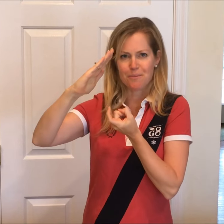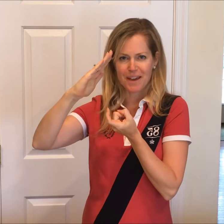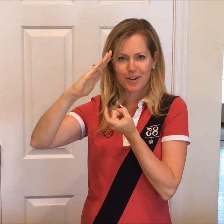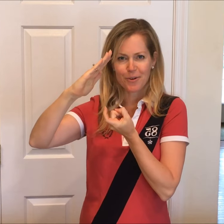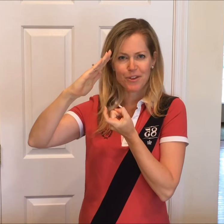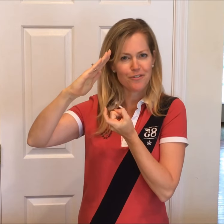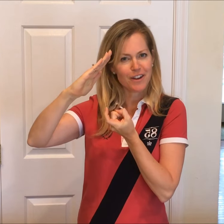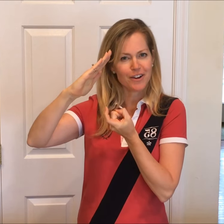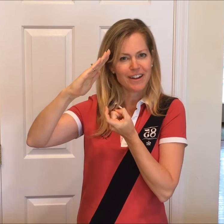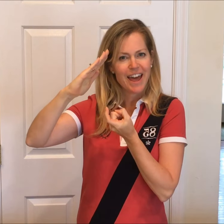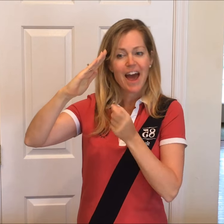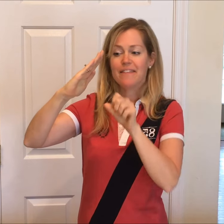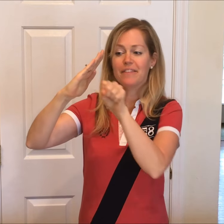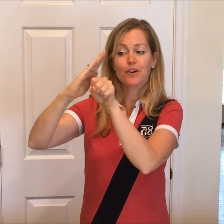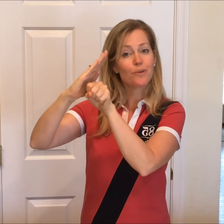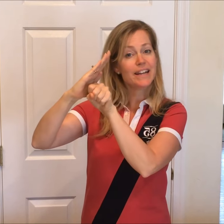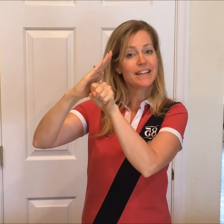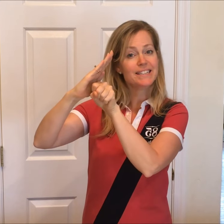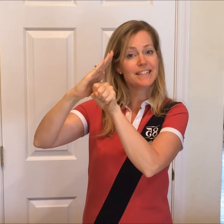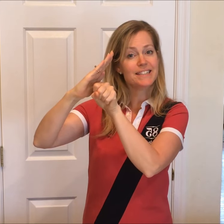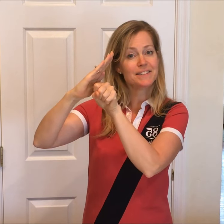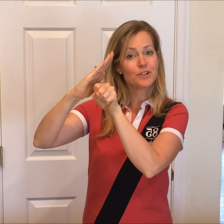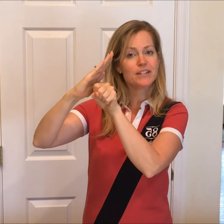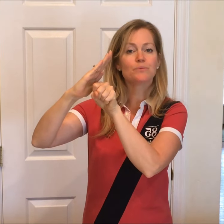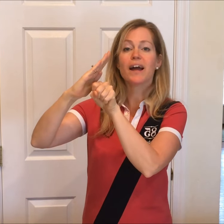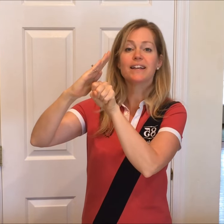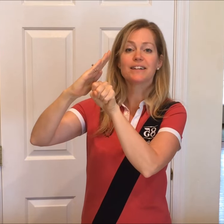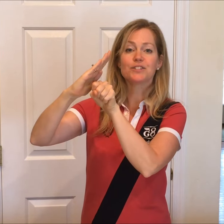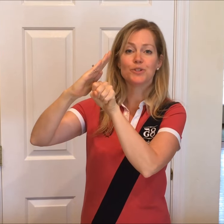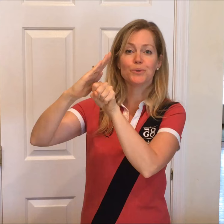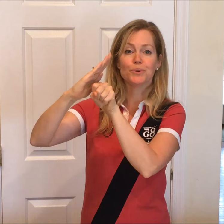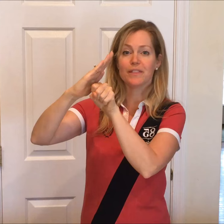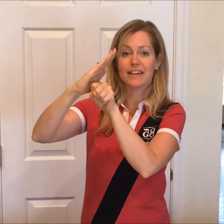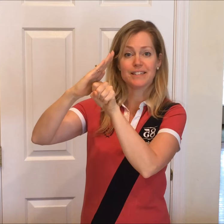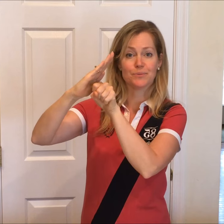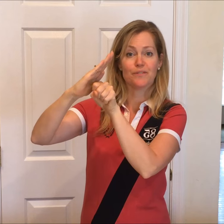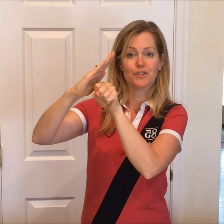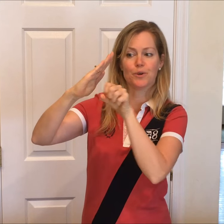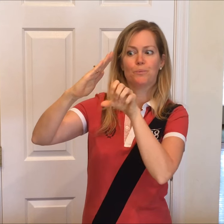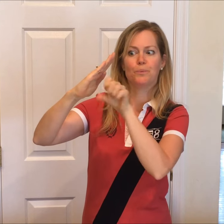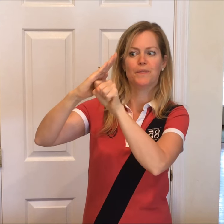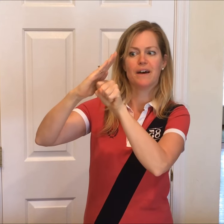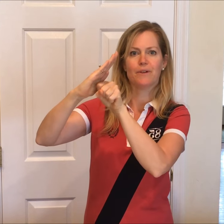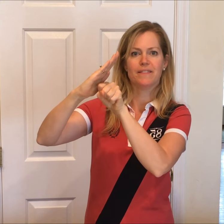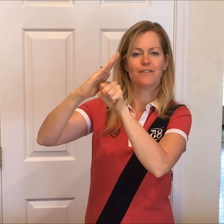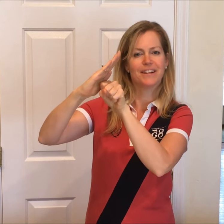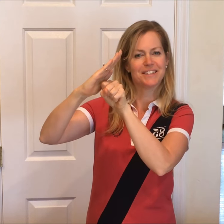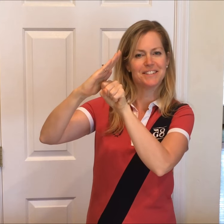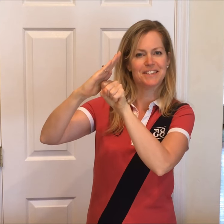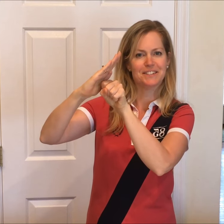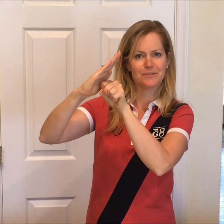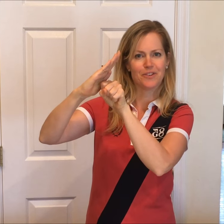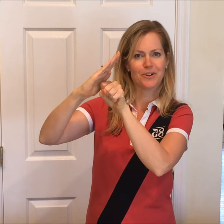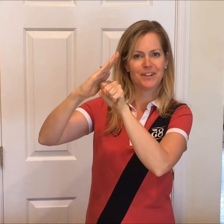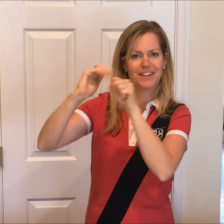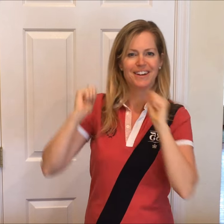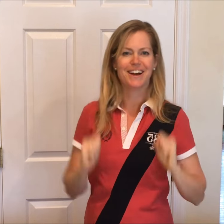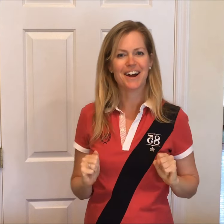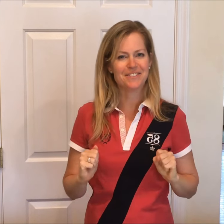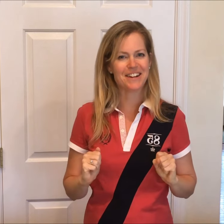so make a hook with your finger. And then the Great Indian Desert is right next to the Indus River, so put that right there, right next to the Indus River. Are you